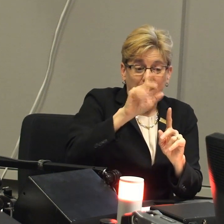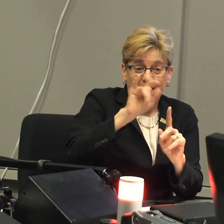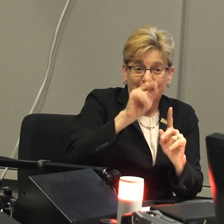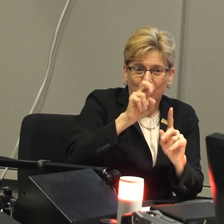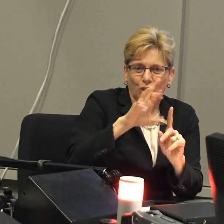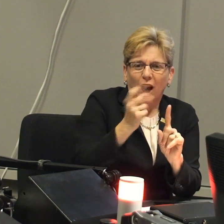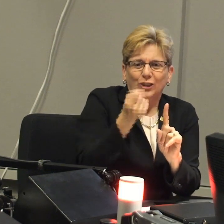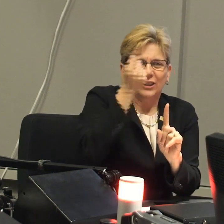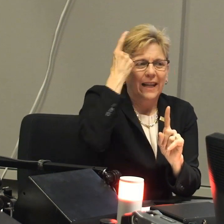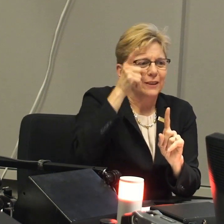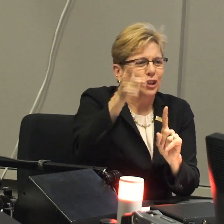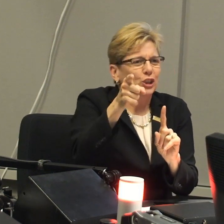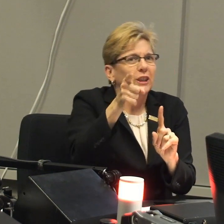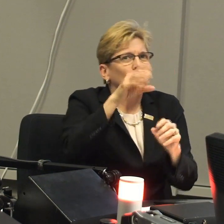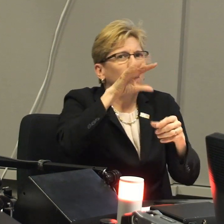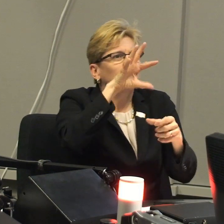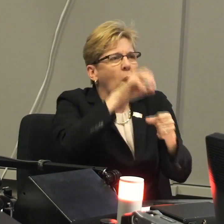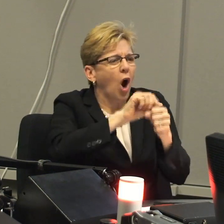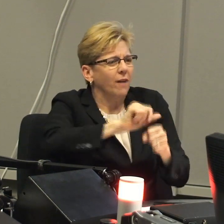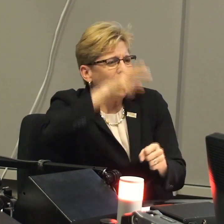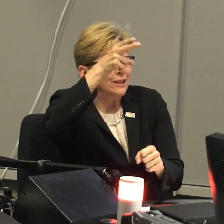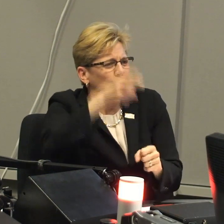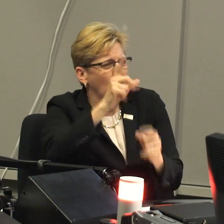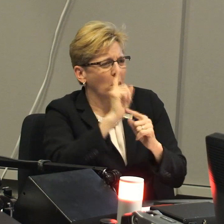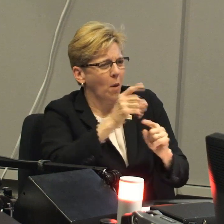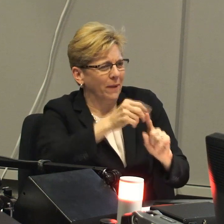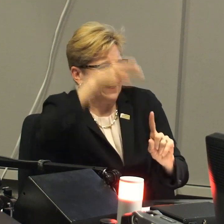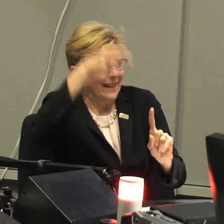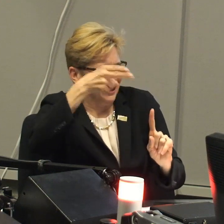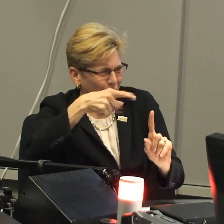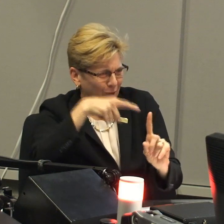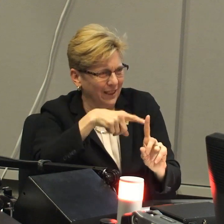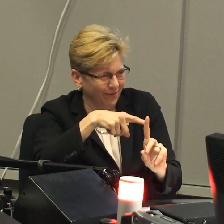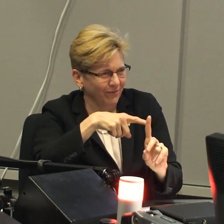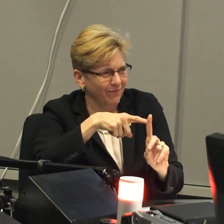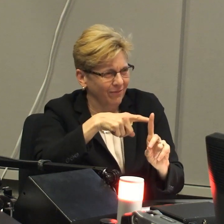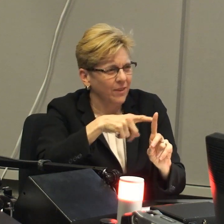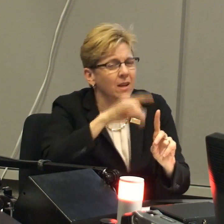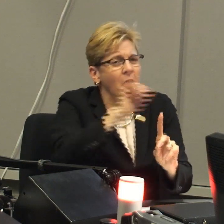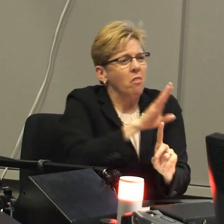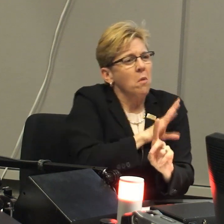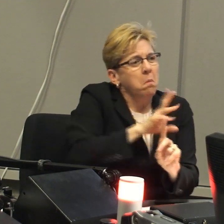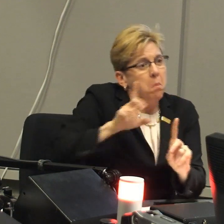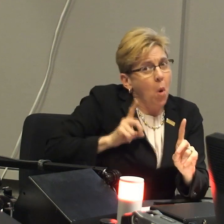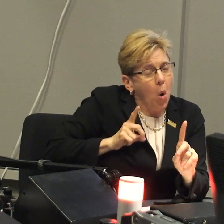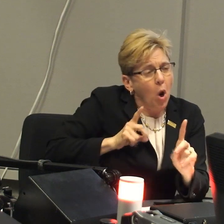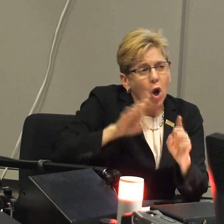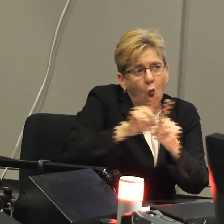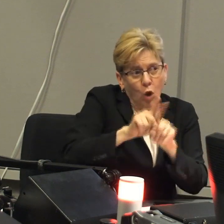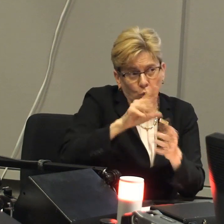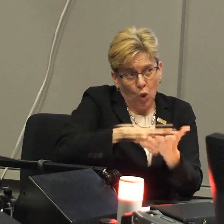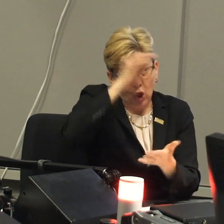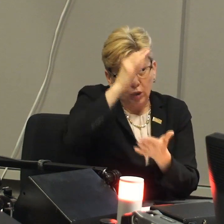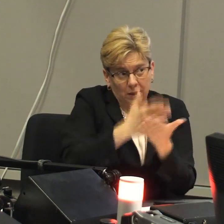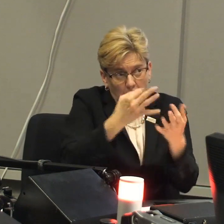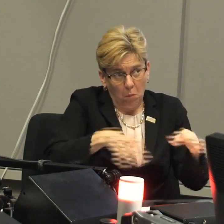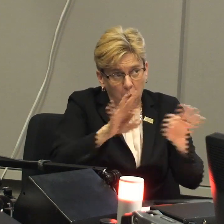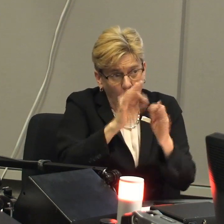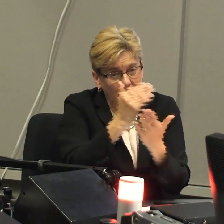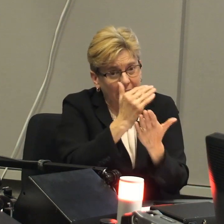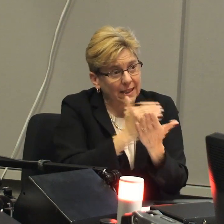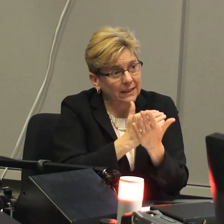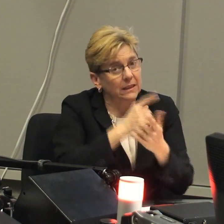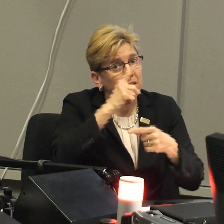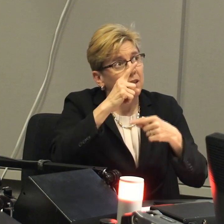you know, Elizabeth Zinser, I think she even understands that she was part of a historical moment and that the board of